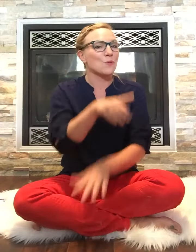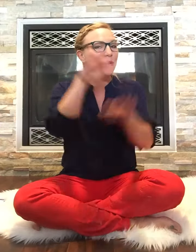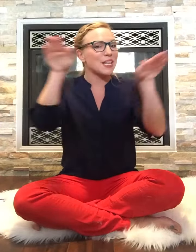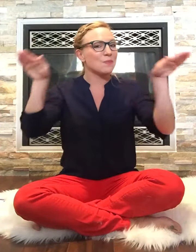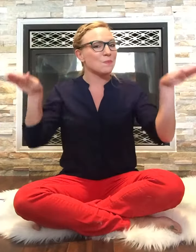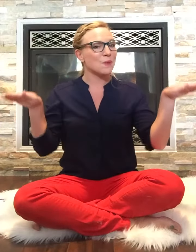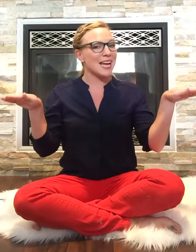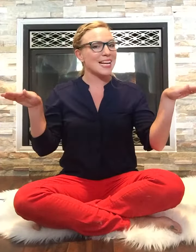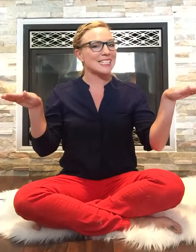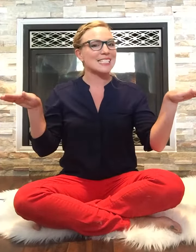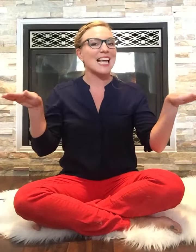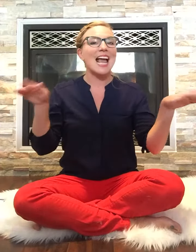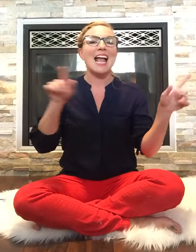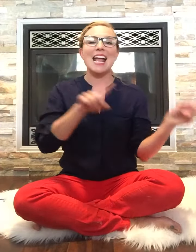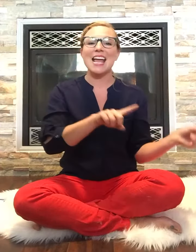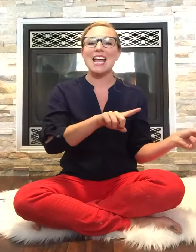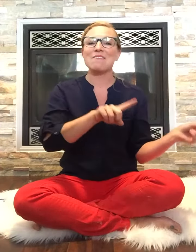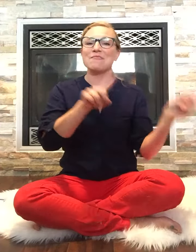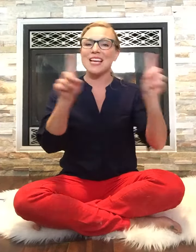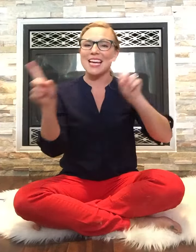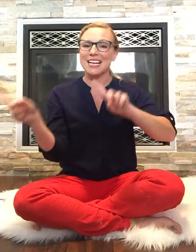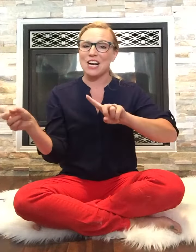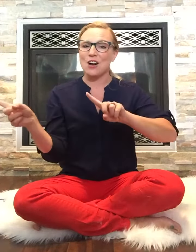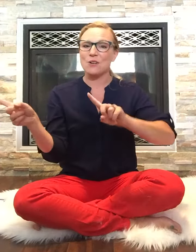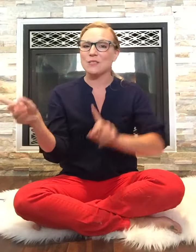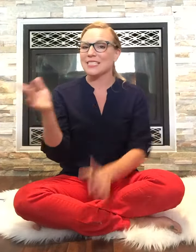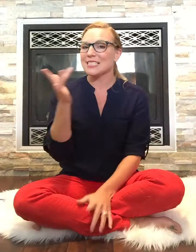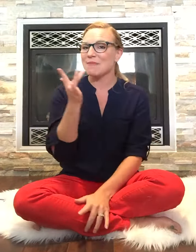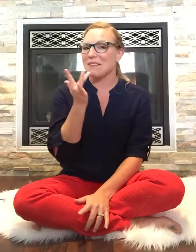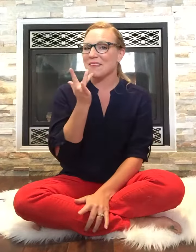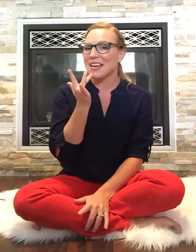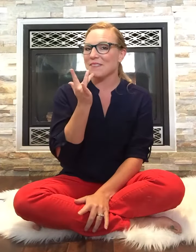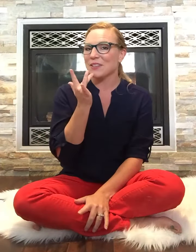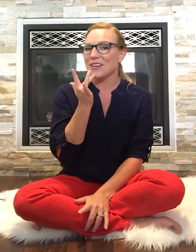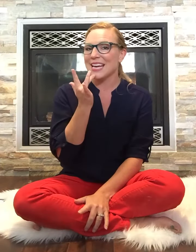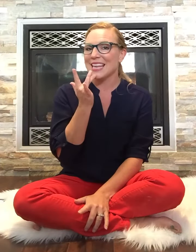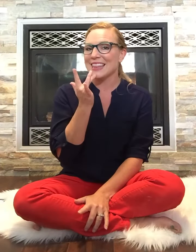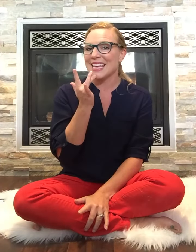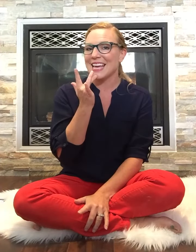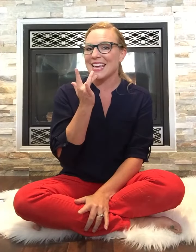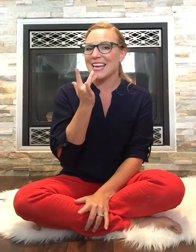with the wings if it goes it's my favorite thing